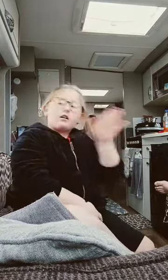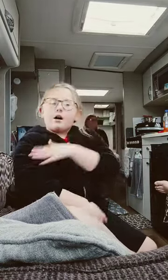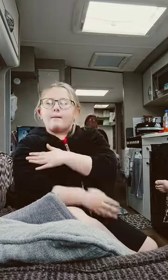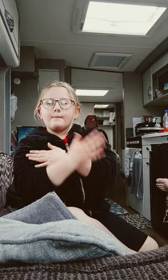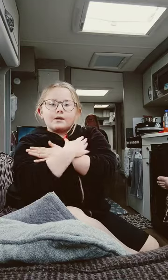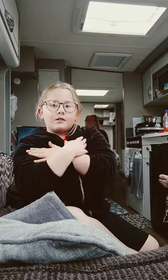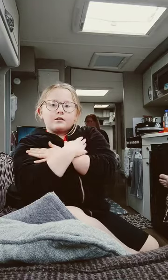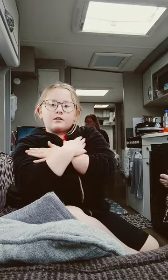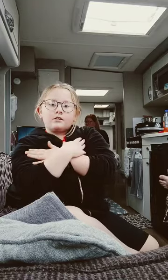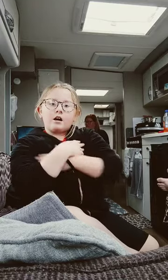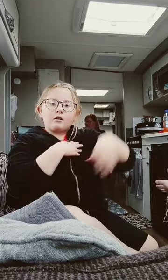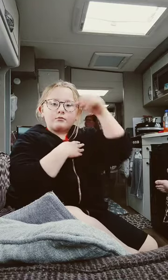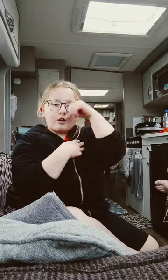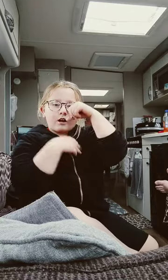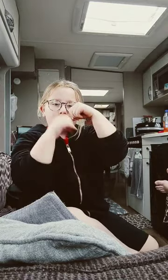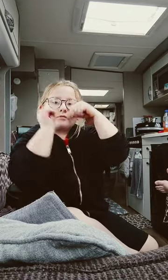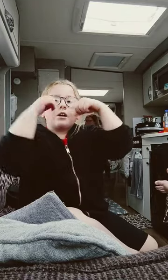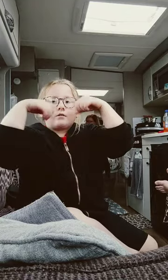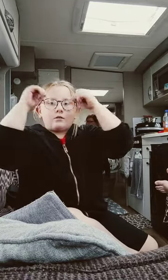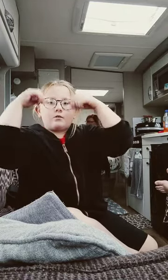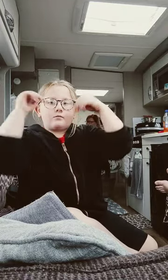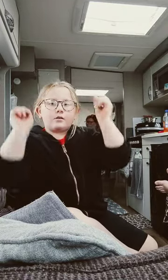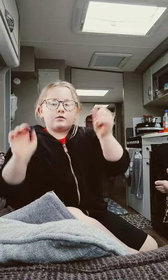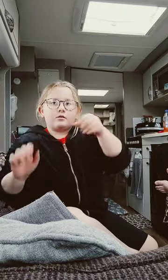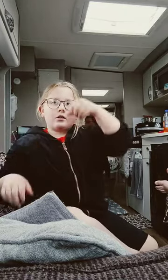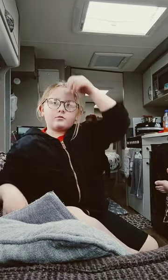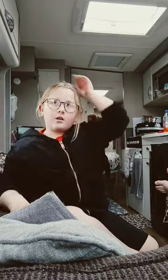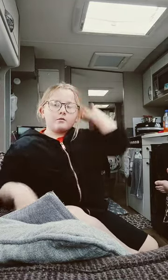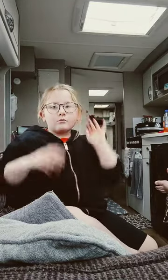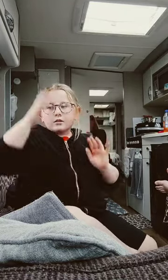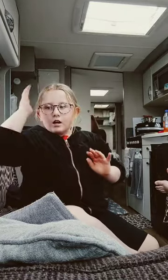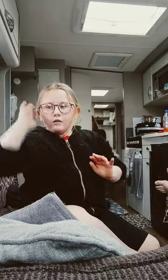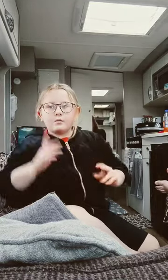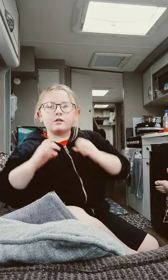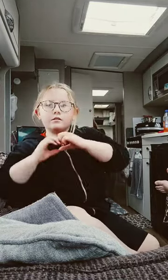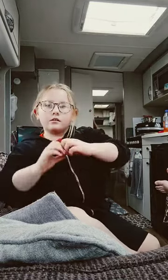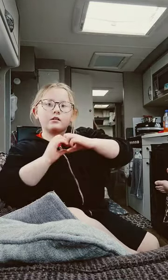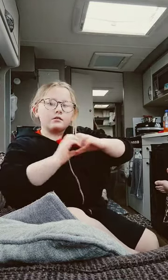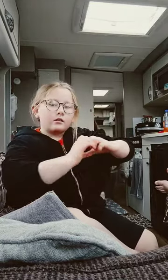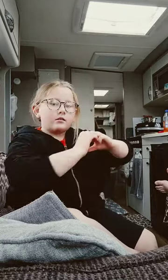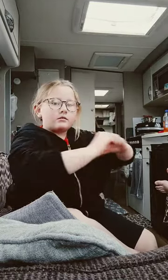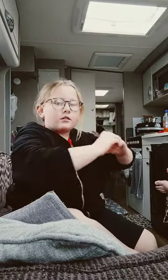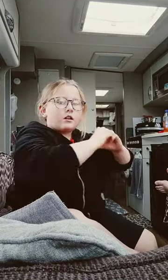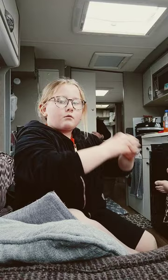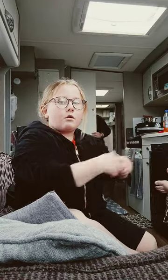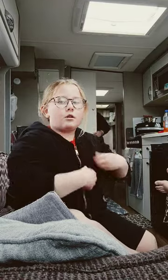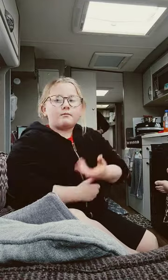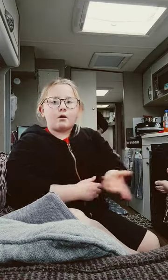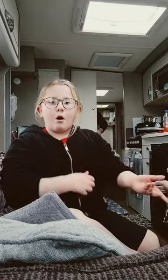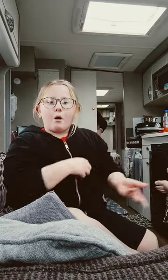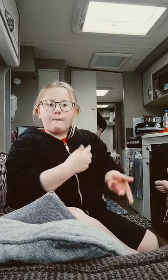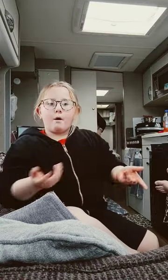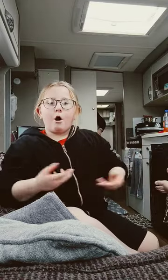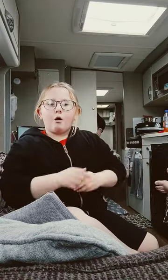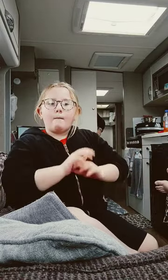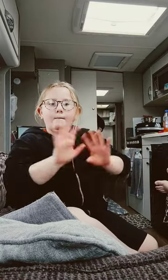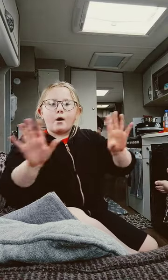hurt me Now I'm crying in my room So skeptical of But still I want it more, more, more